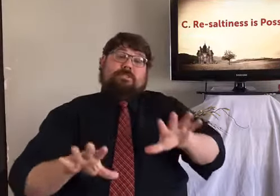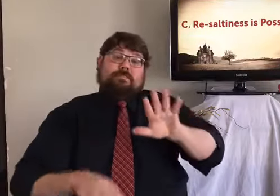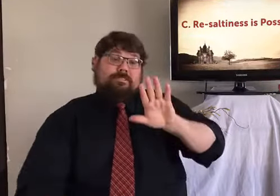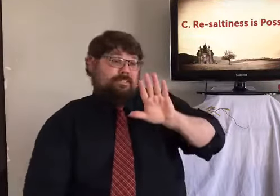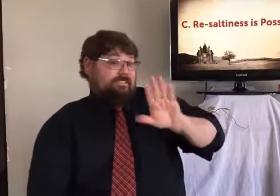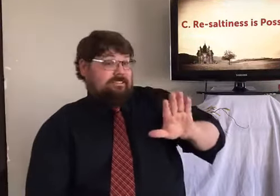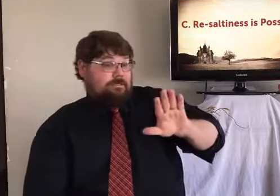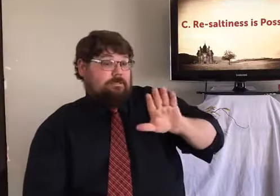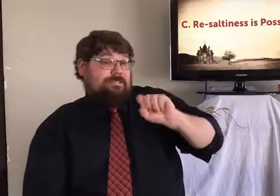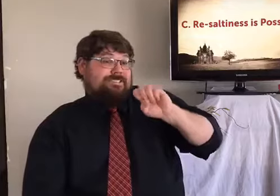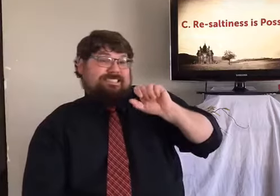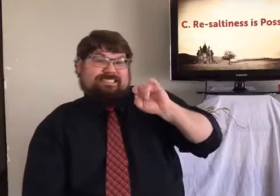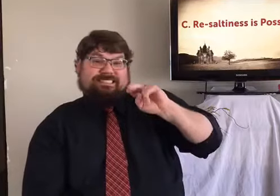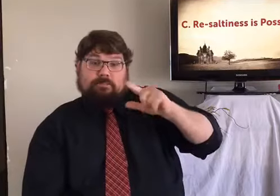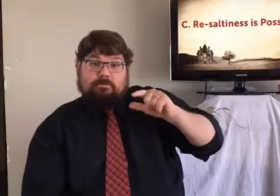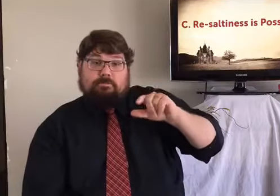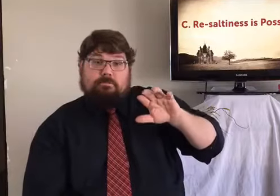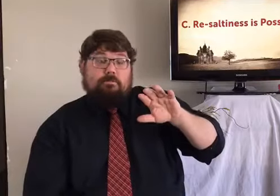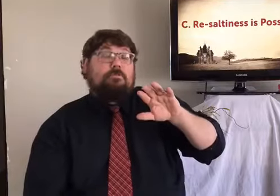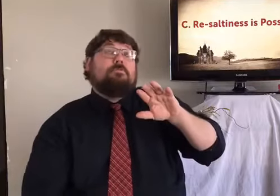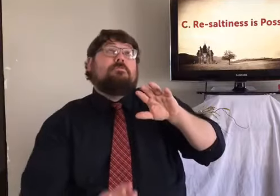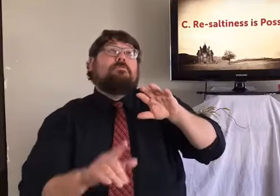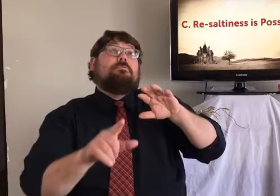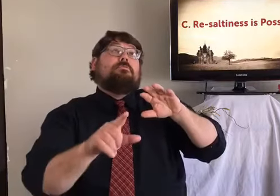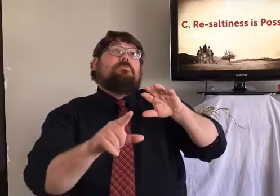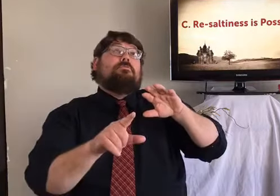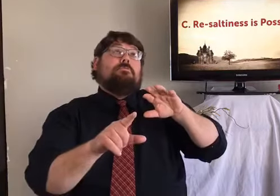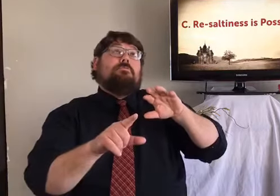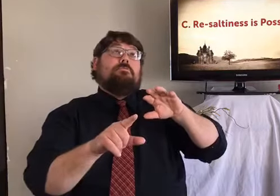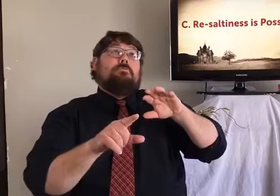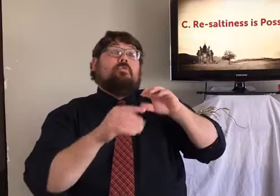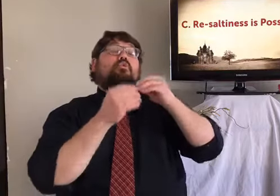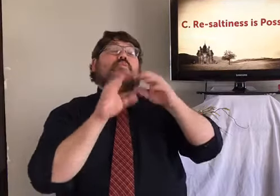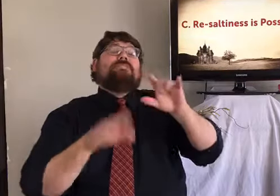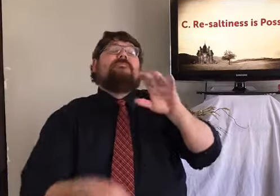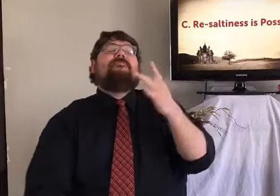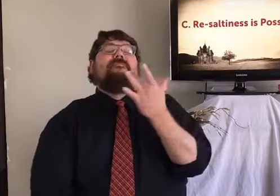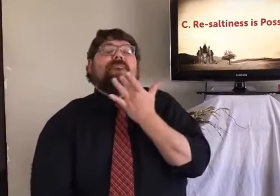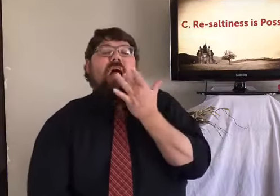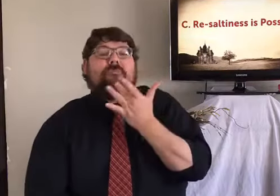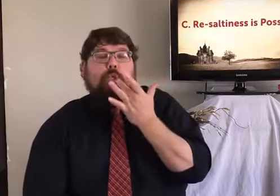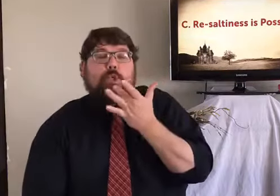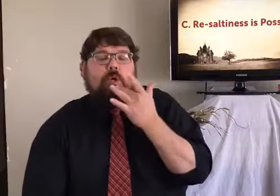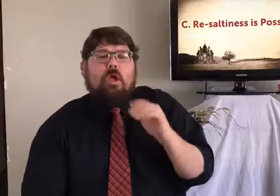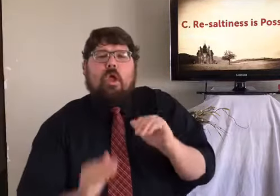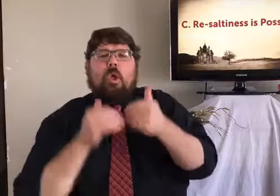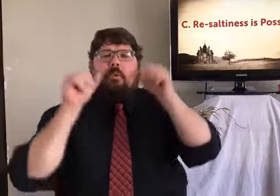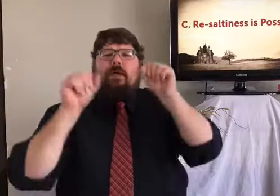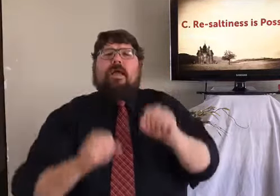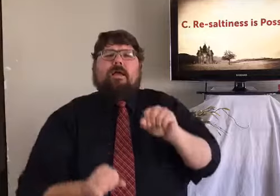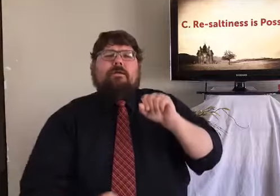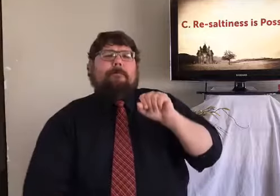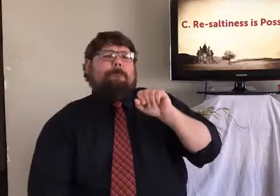can it be re-salted? Remember, Christ said, wait, let's see. Christ said,